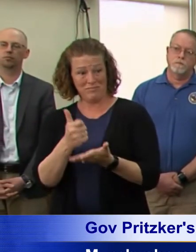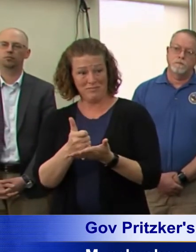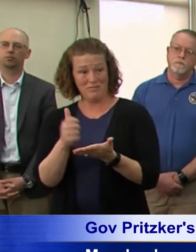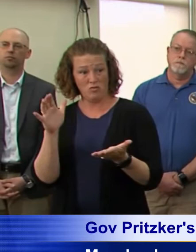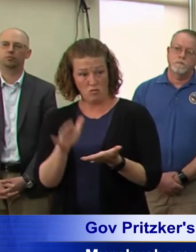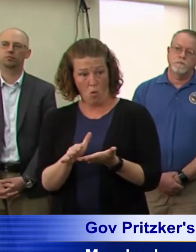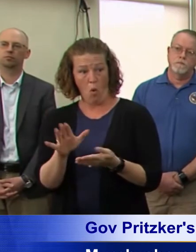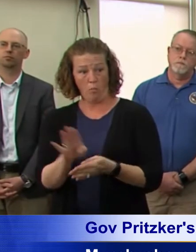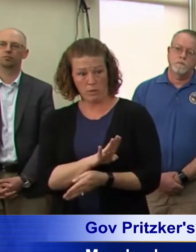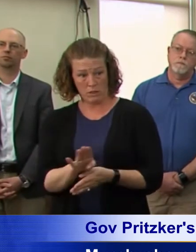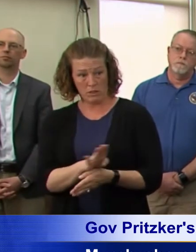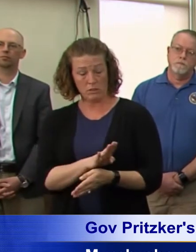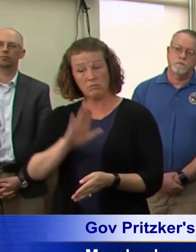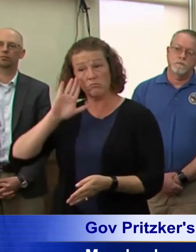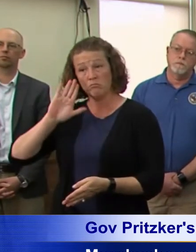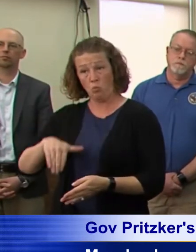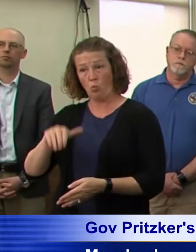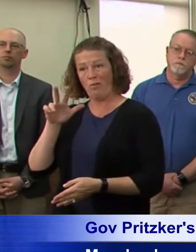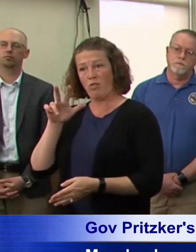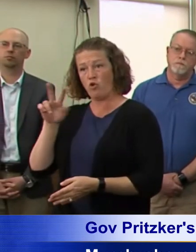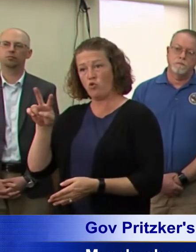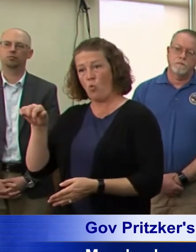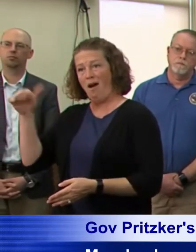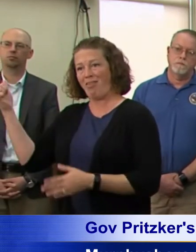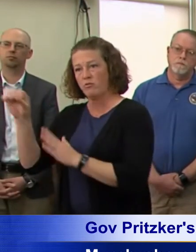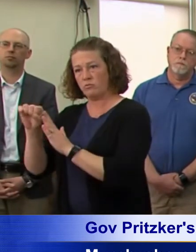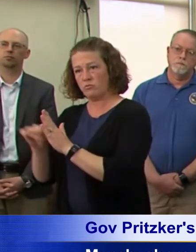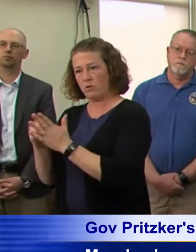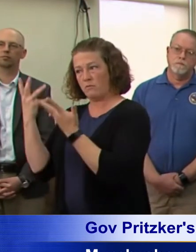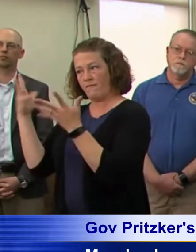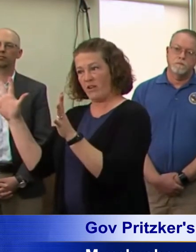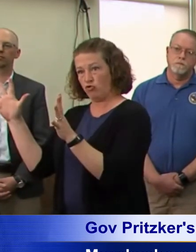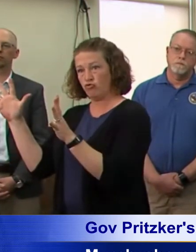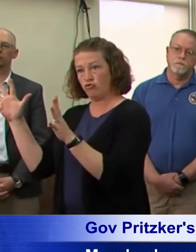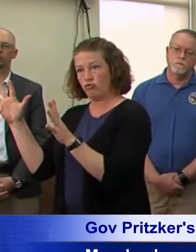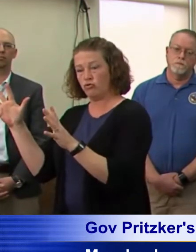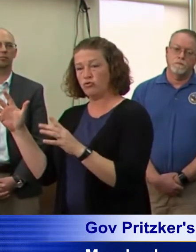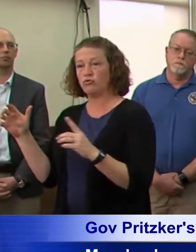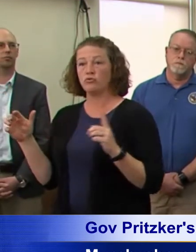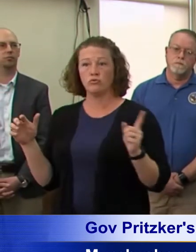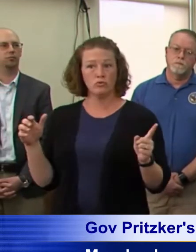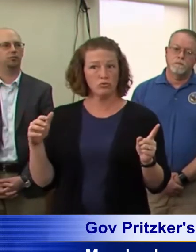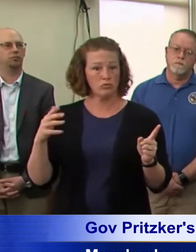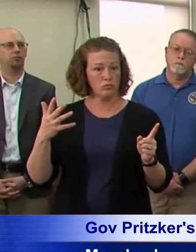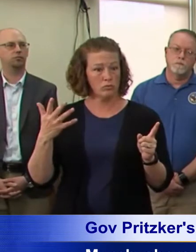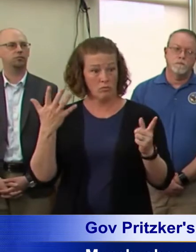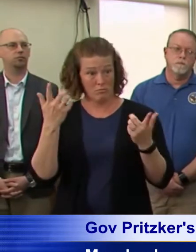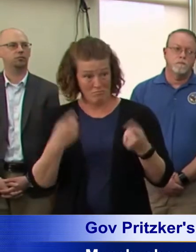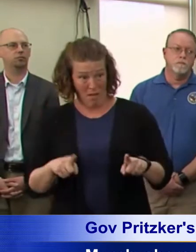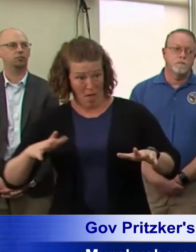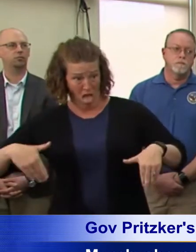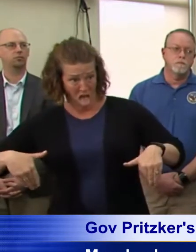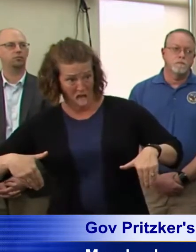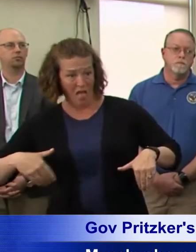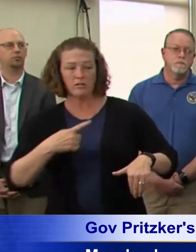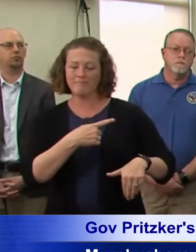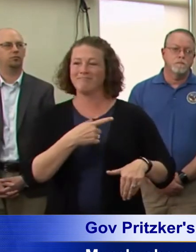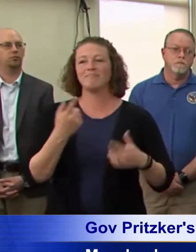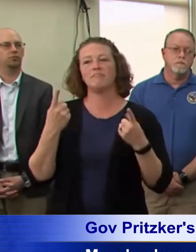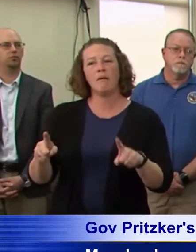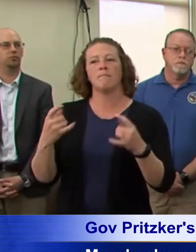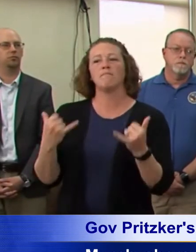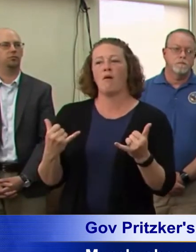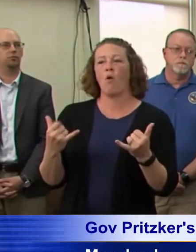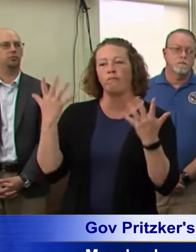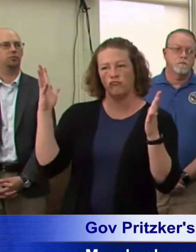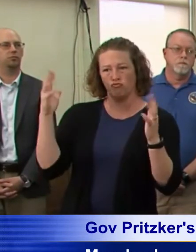have already done that. Yes. So why hasn't that happened yet? Well, it now has happened. You know, what happened, just